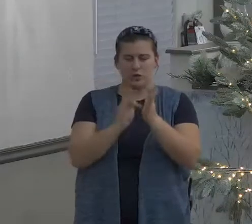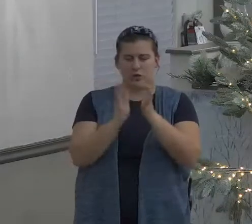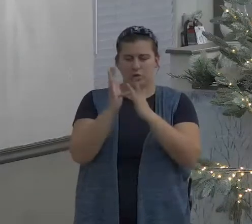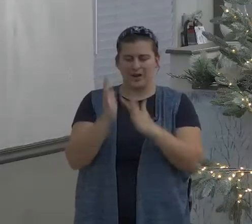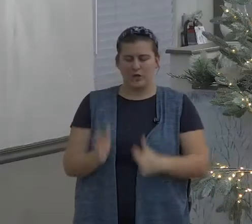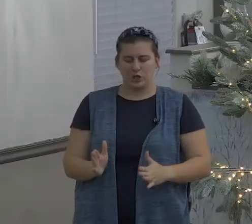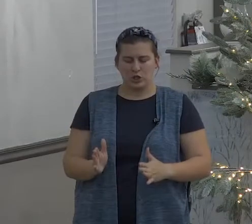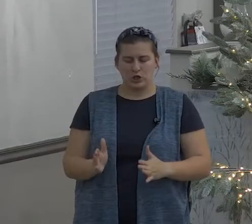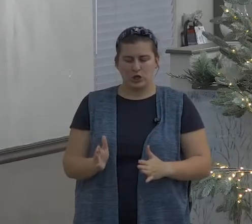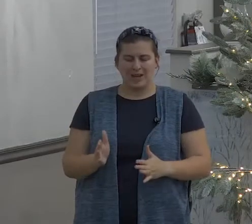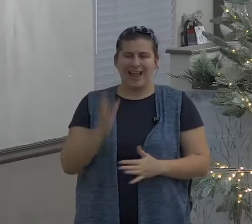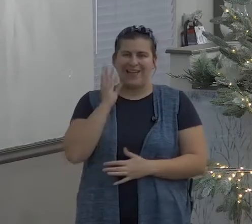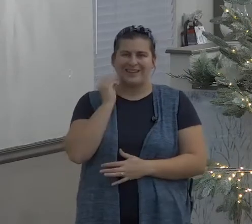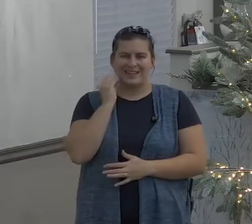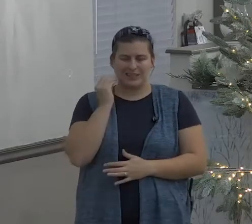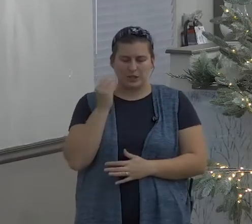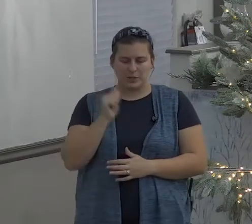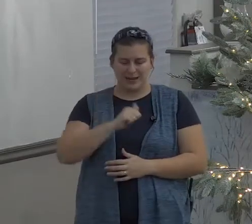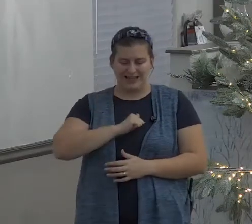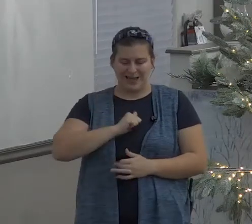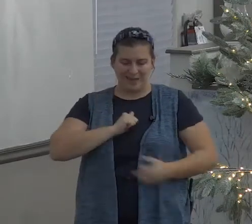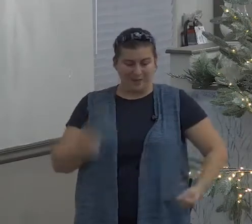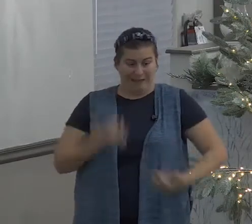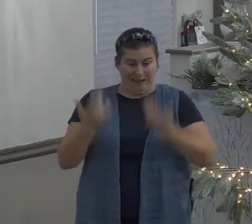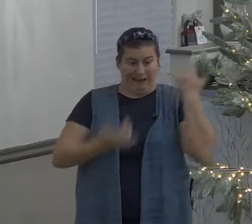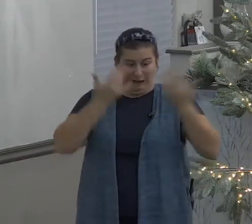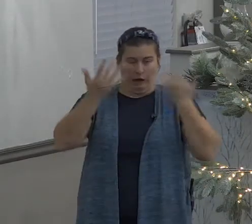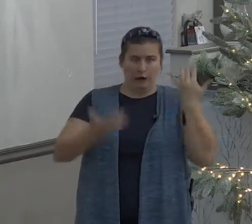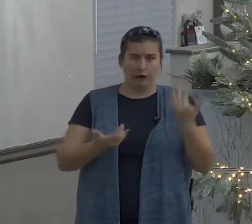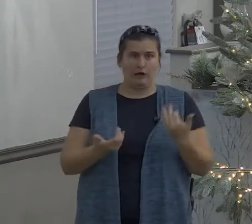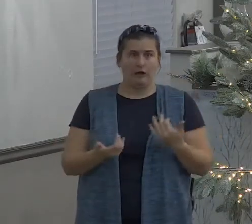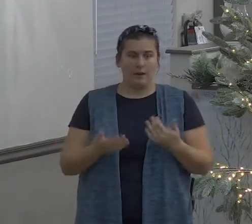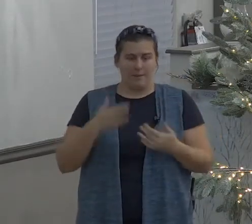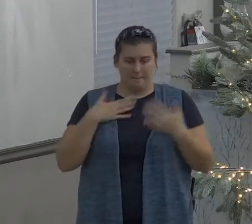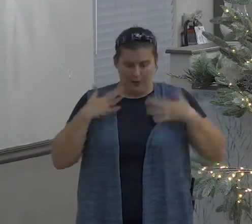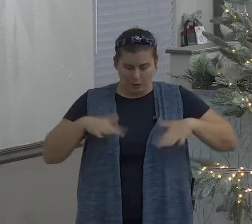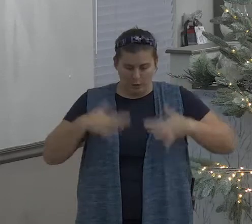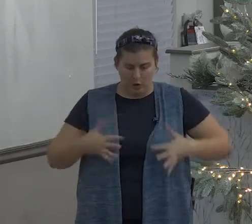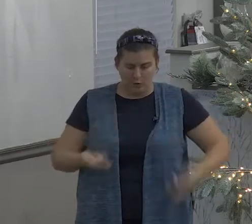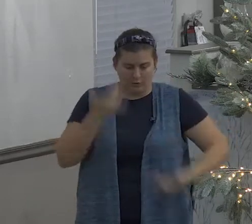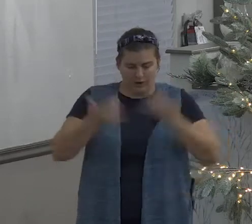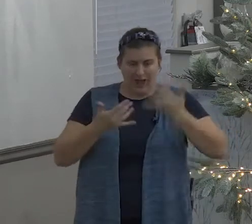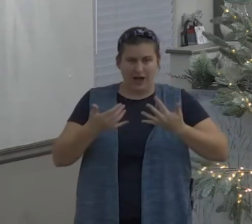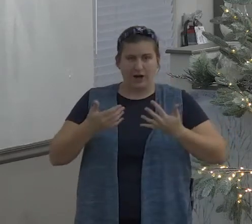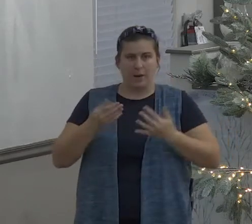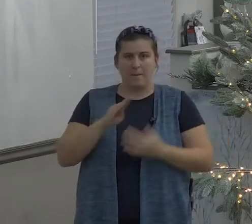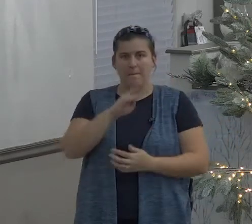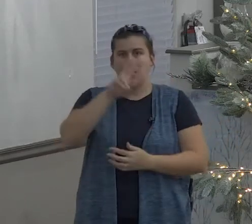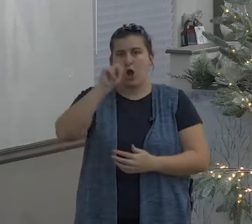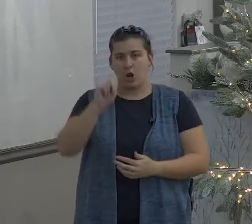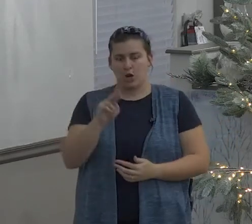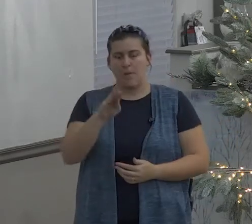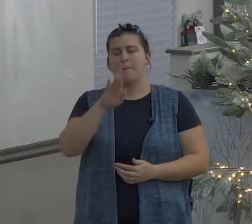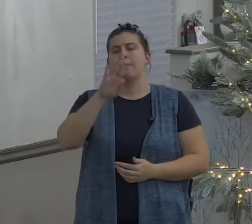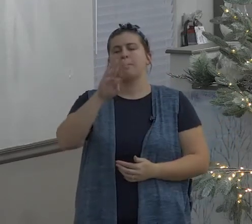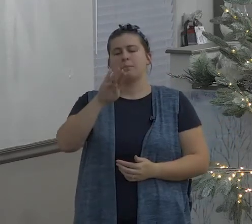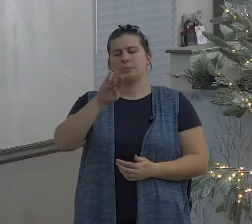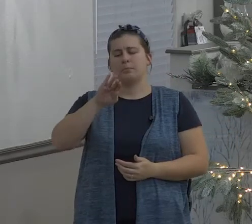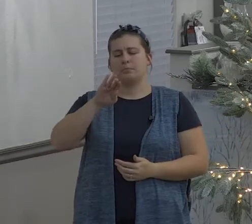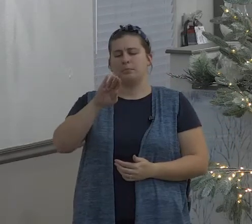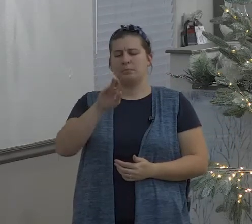nobody I'll tell you what I caught myself on fire a number of years back ago when I was fairly new Christian